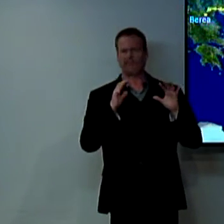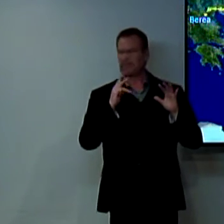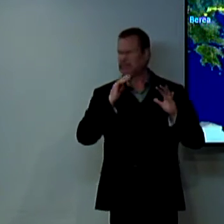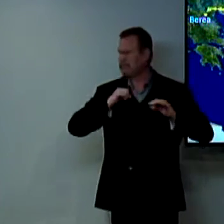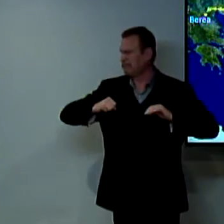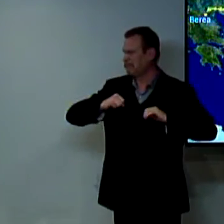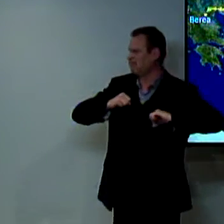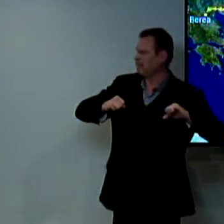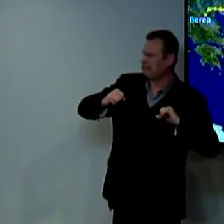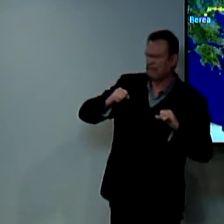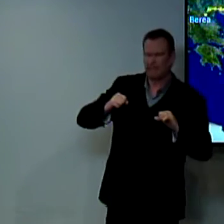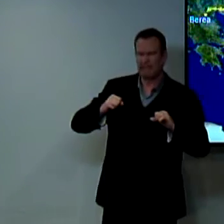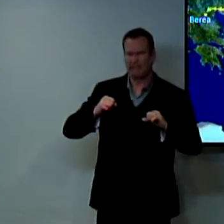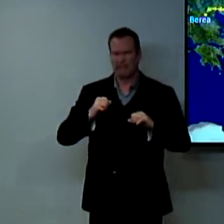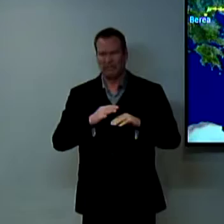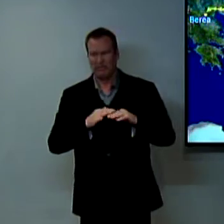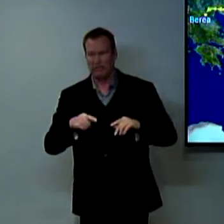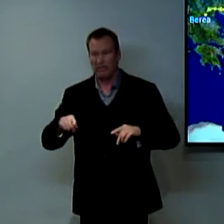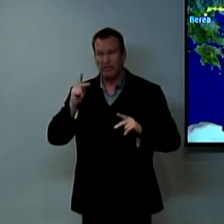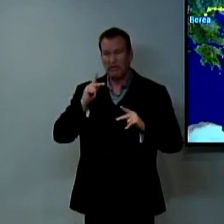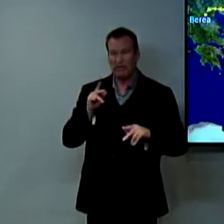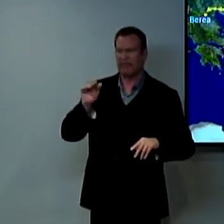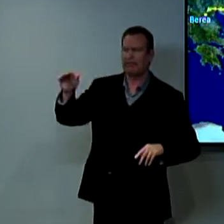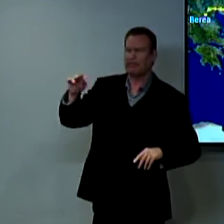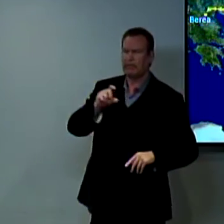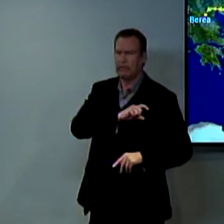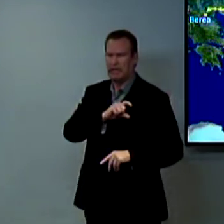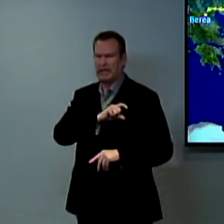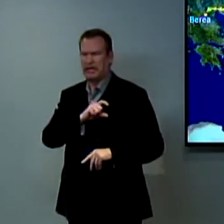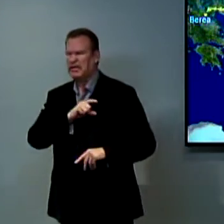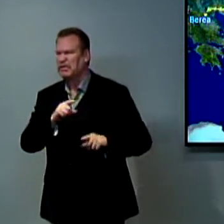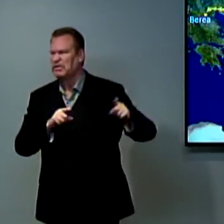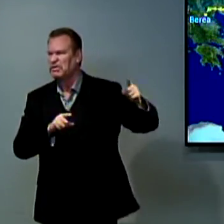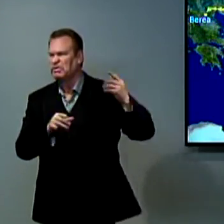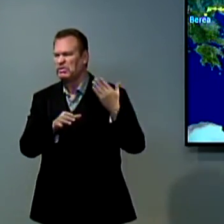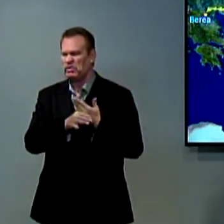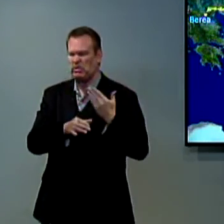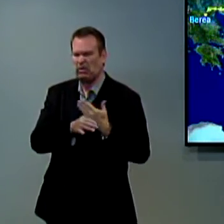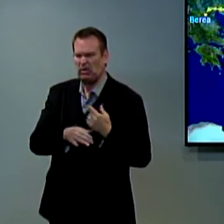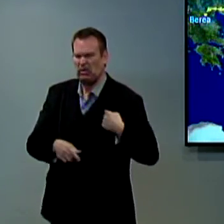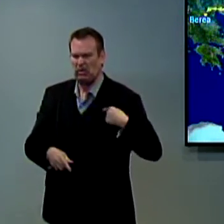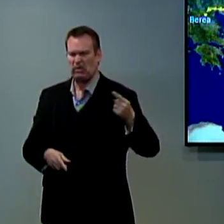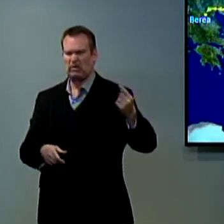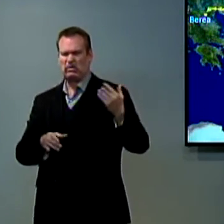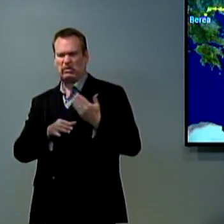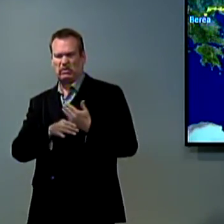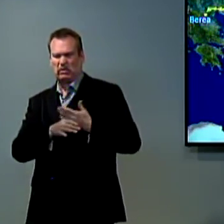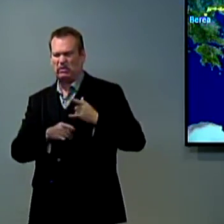by the gospel they are going to be like hey that's not okay they might report to the police they're annoying us